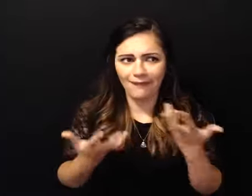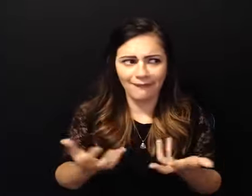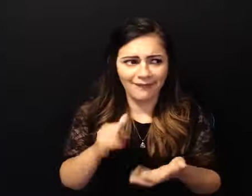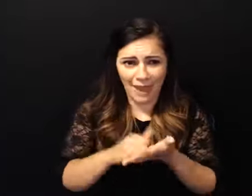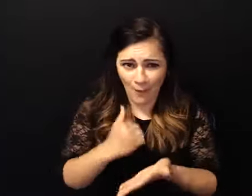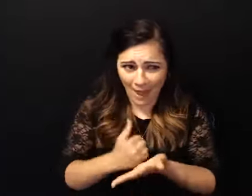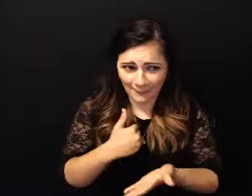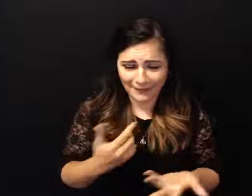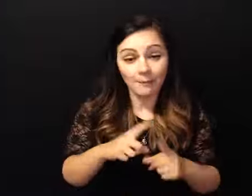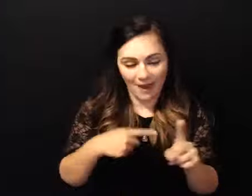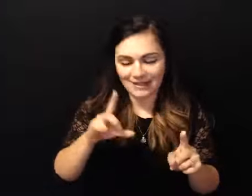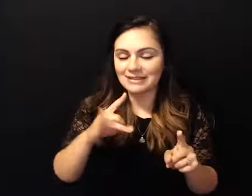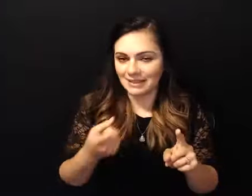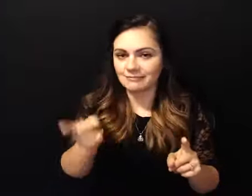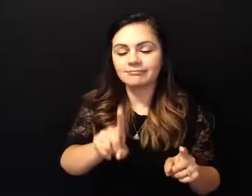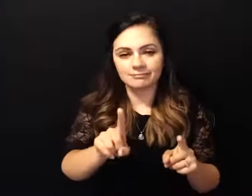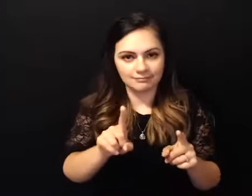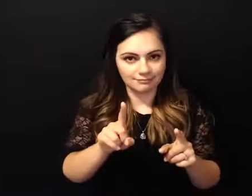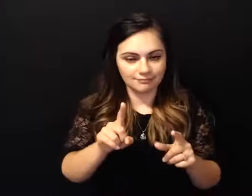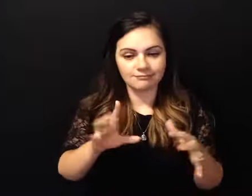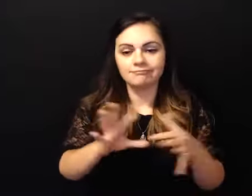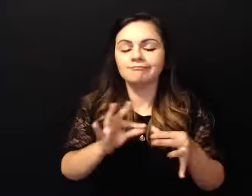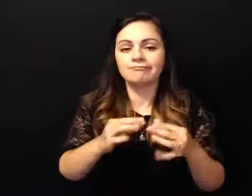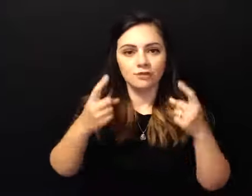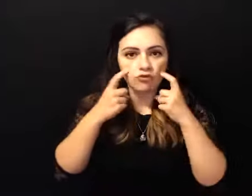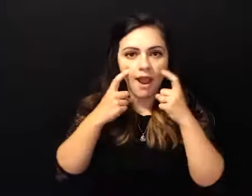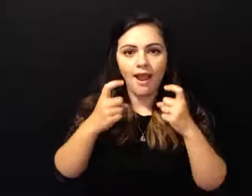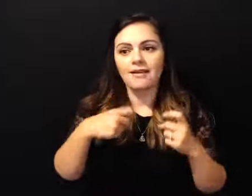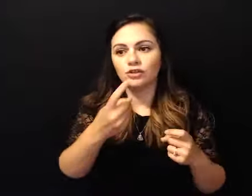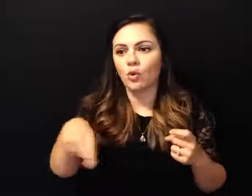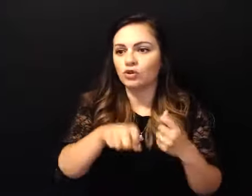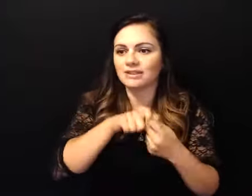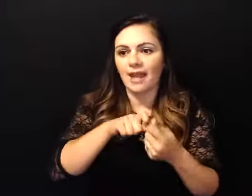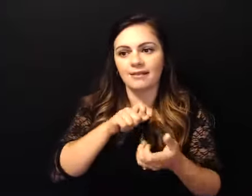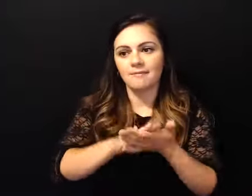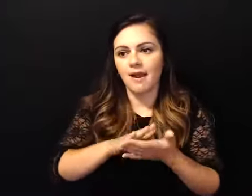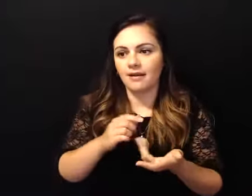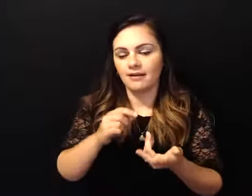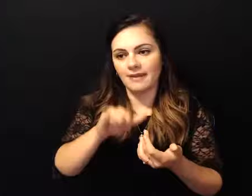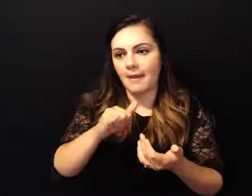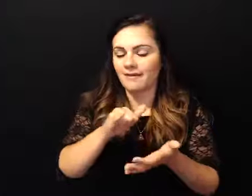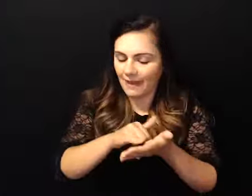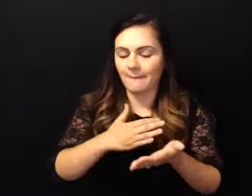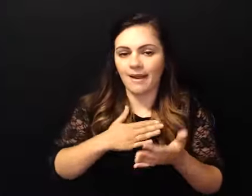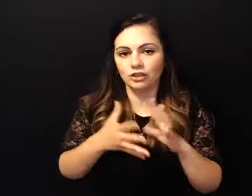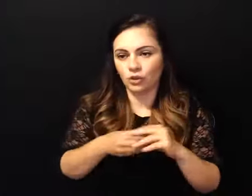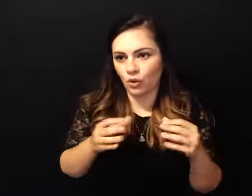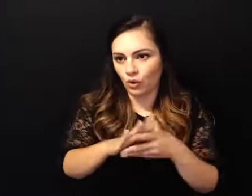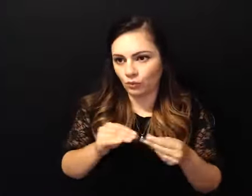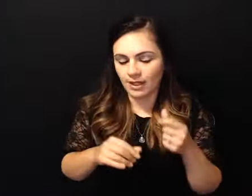uh and cried and just told you exactly where i was and it allowed my home group because when you go to a home group over time you get to know the people in the home group you